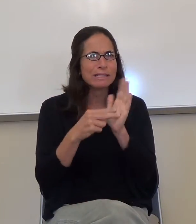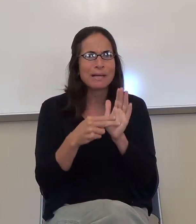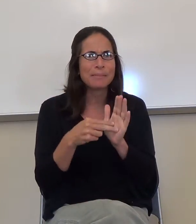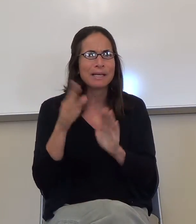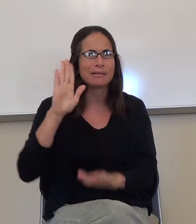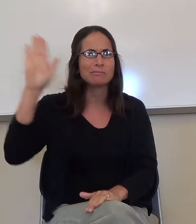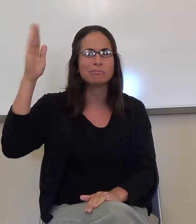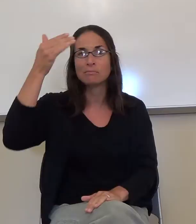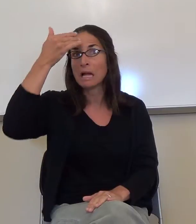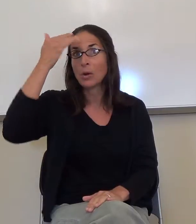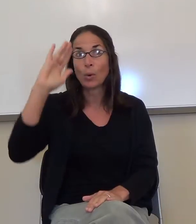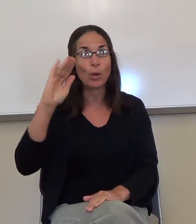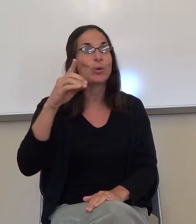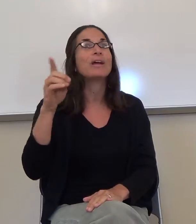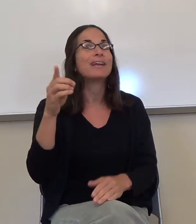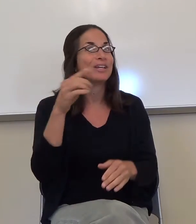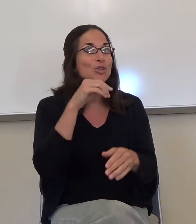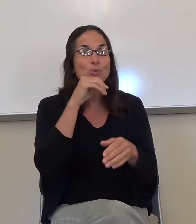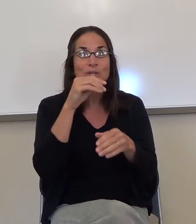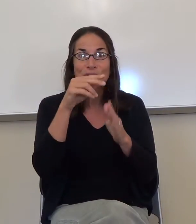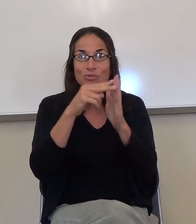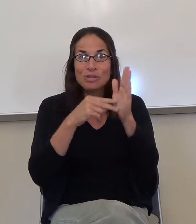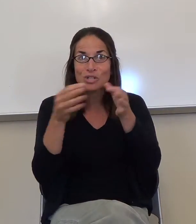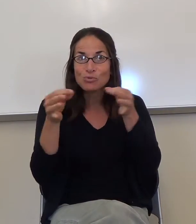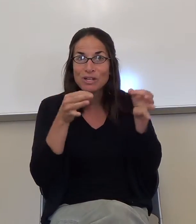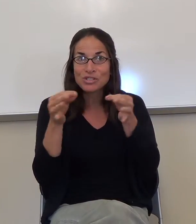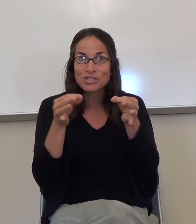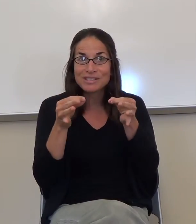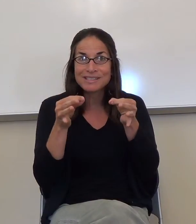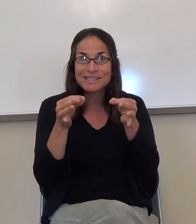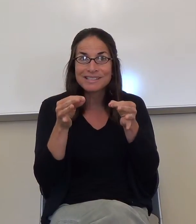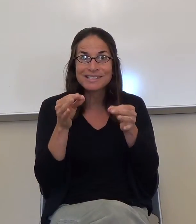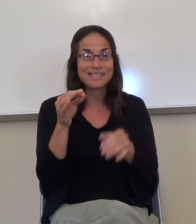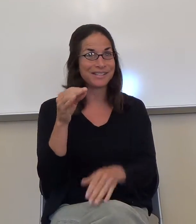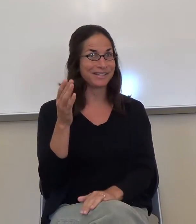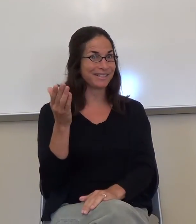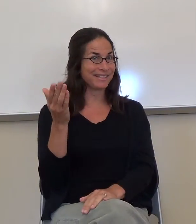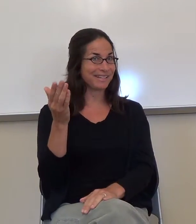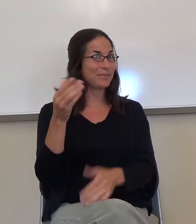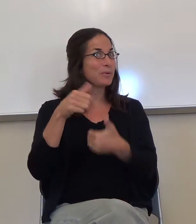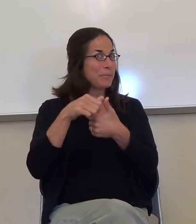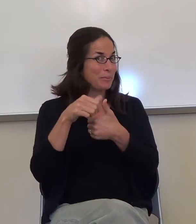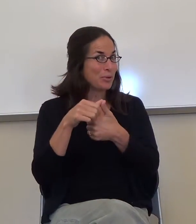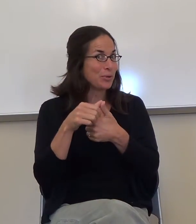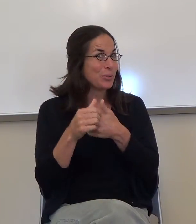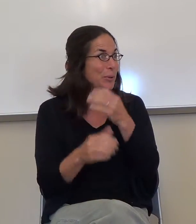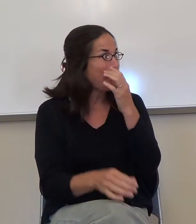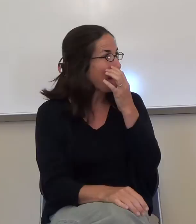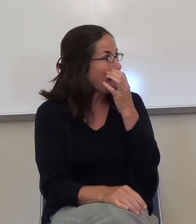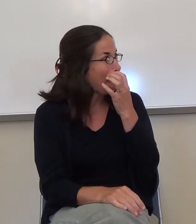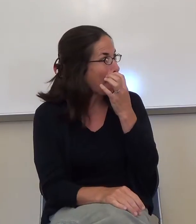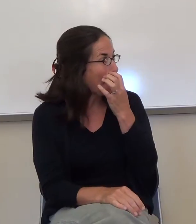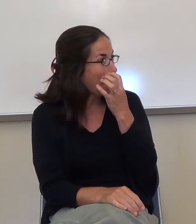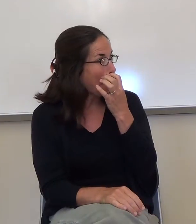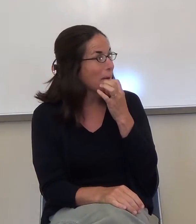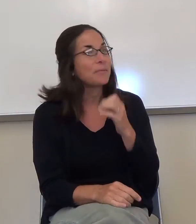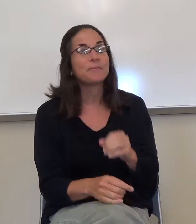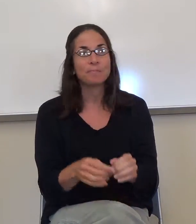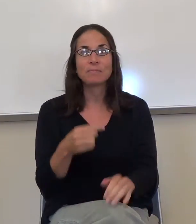you can read the directions. Remember we talked about, this is what I'm saying, this is serious. This is